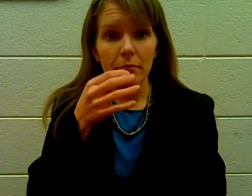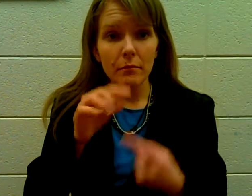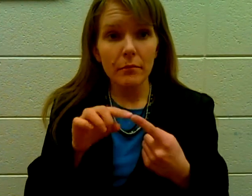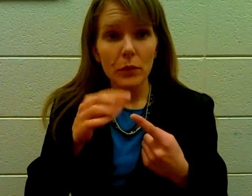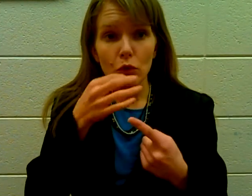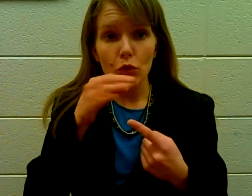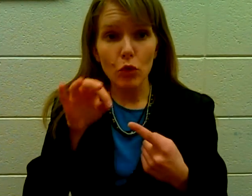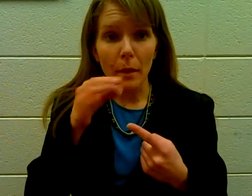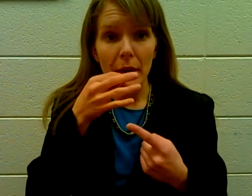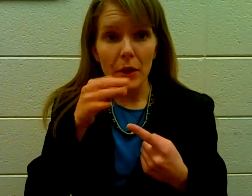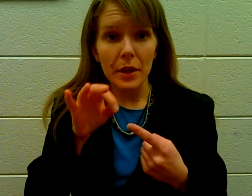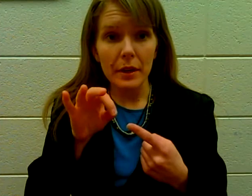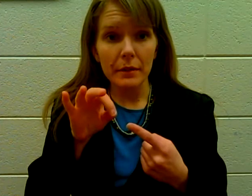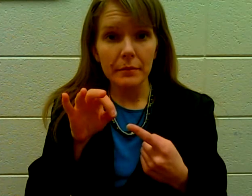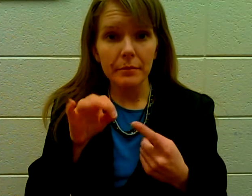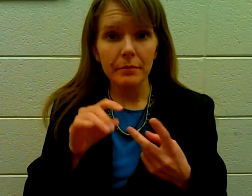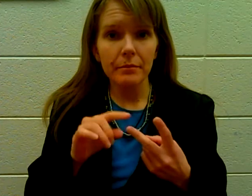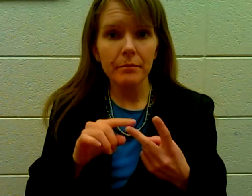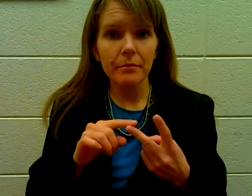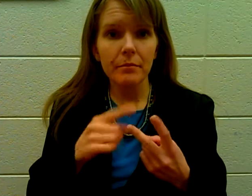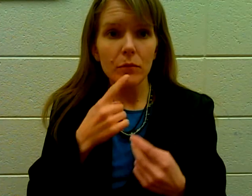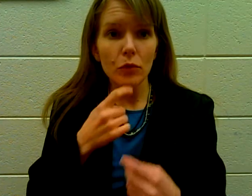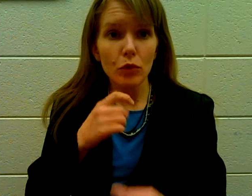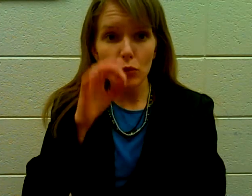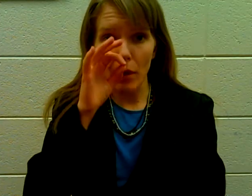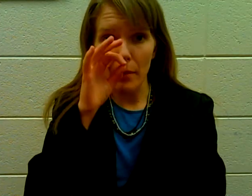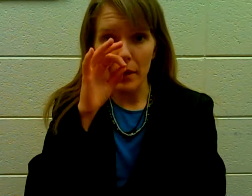Strawberry. Strawberry.